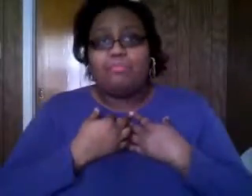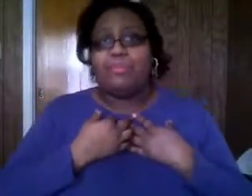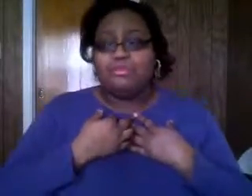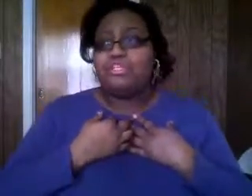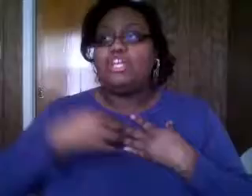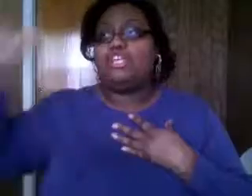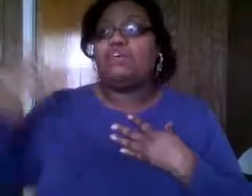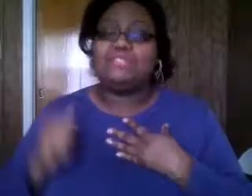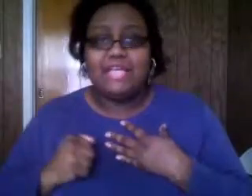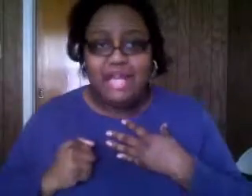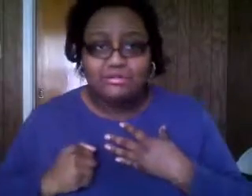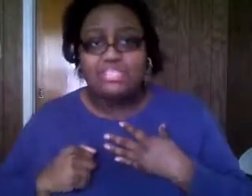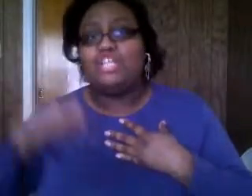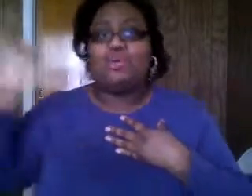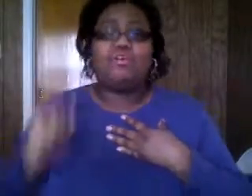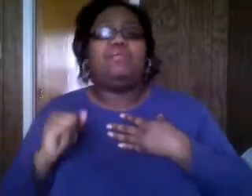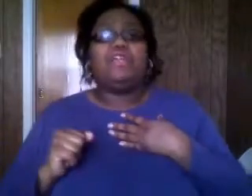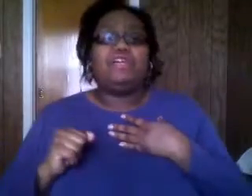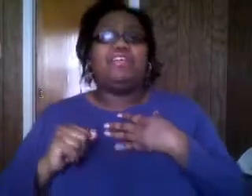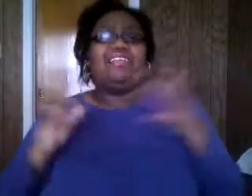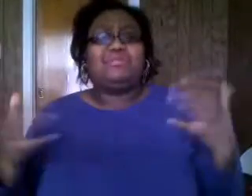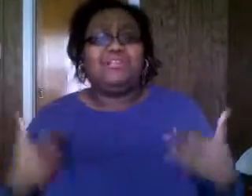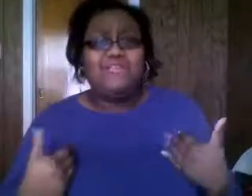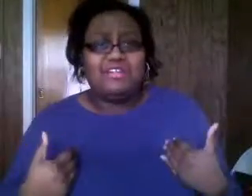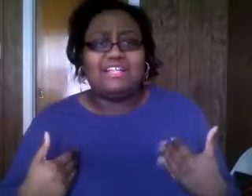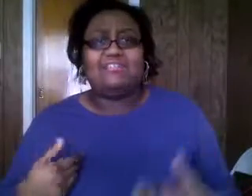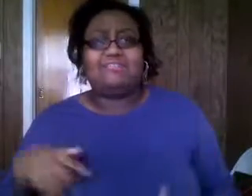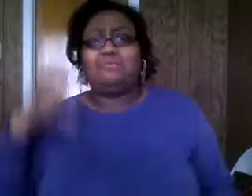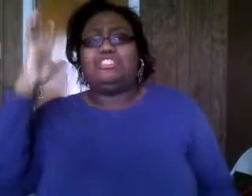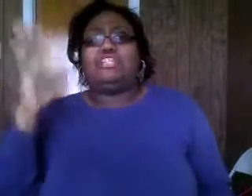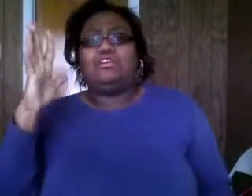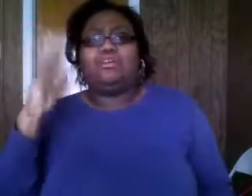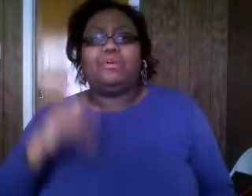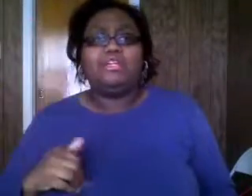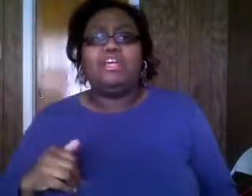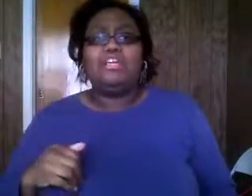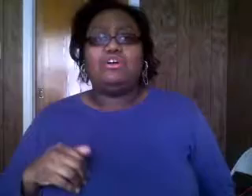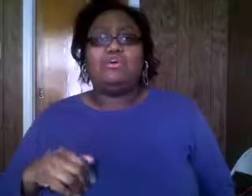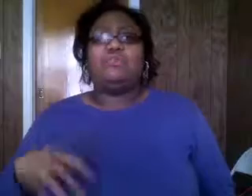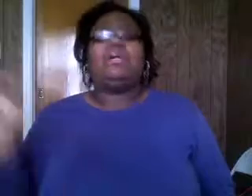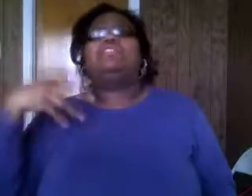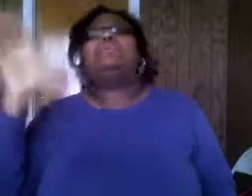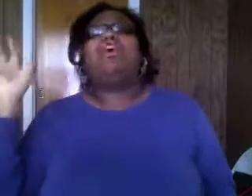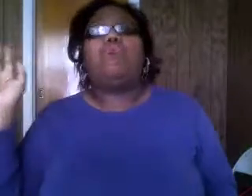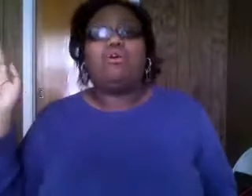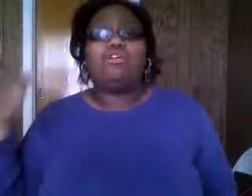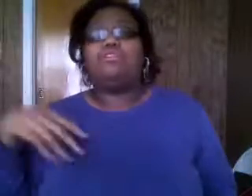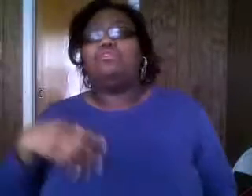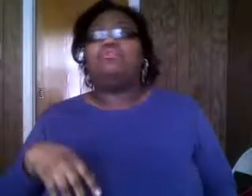building y'all stay out don't come in and that's what they feel like so they feel rejected already you know the way y'all some of y'all walk you know you